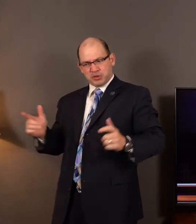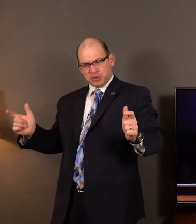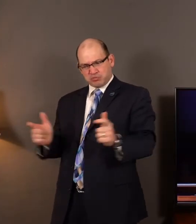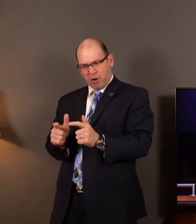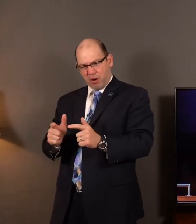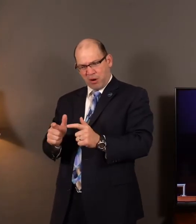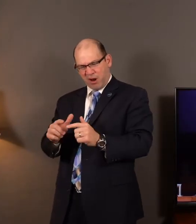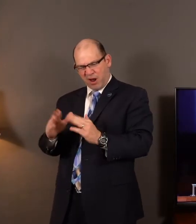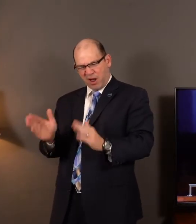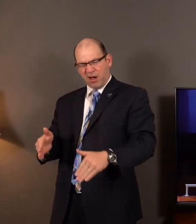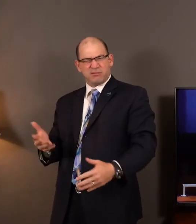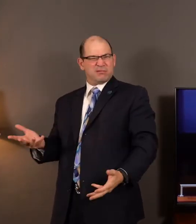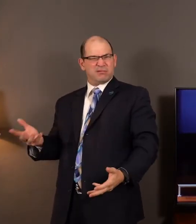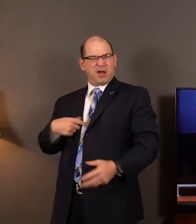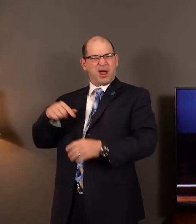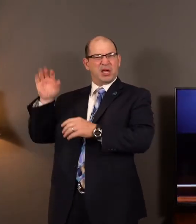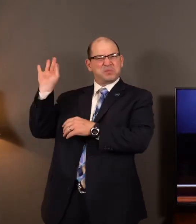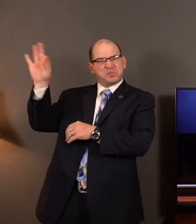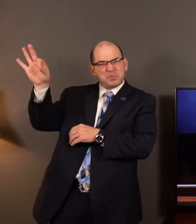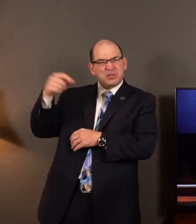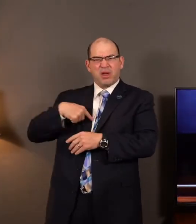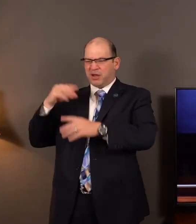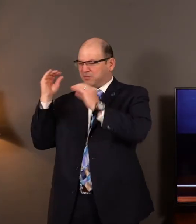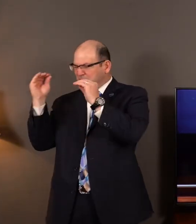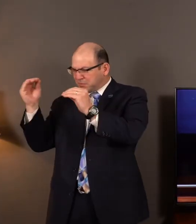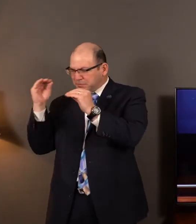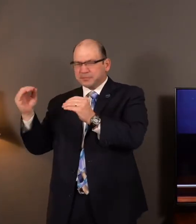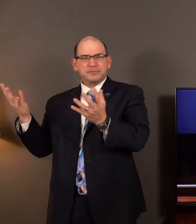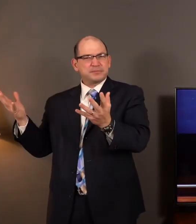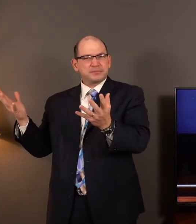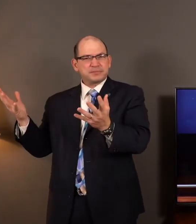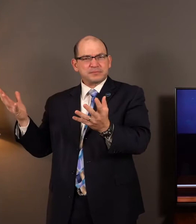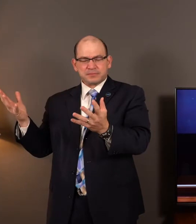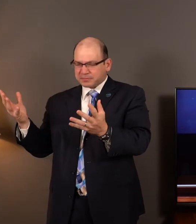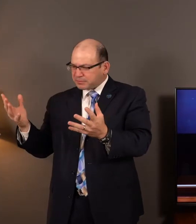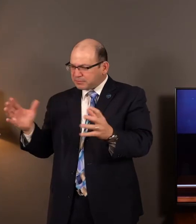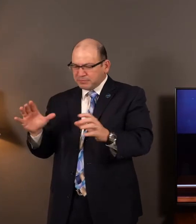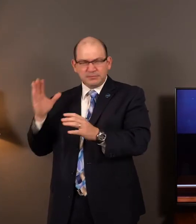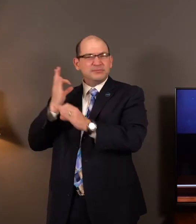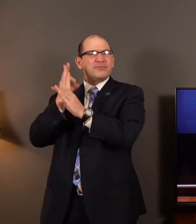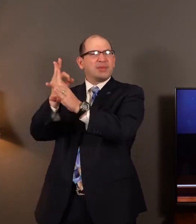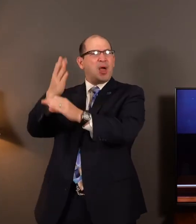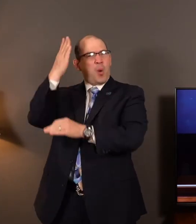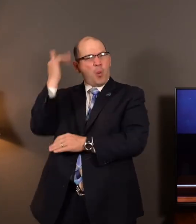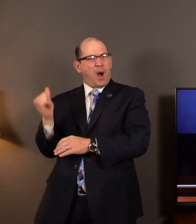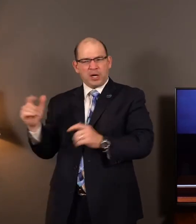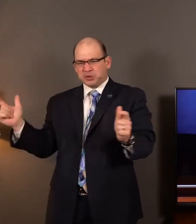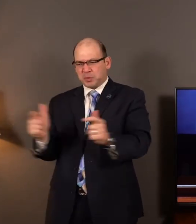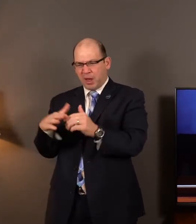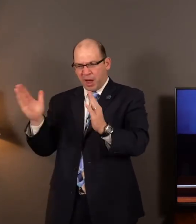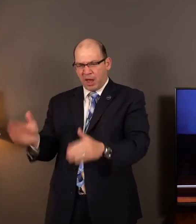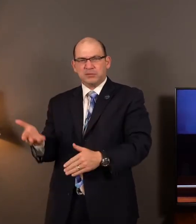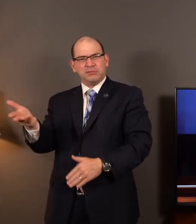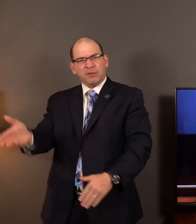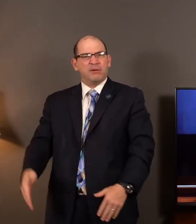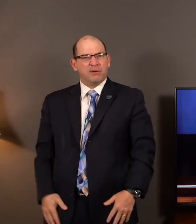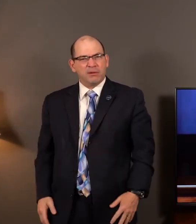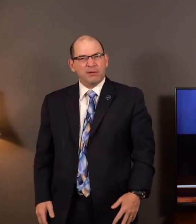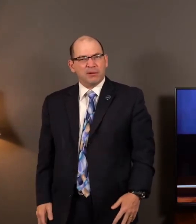word of God. I taught people about Jesus and did it faithfully for years. Why am I getting that shack over there in the valley? And